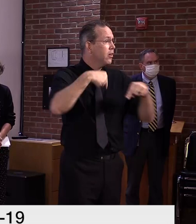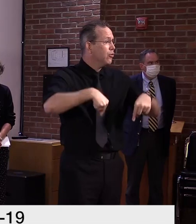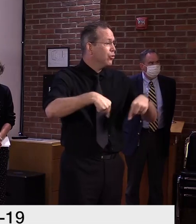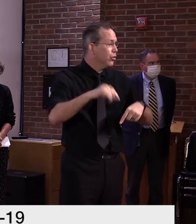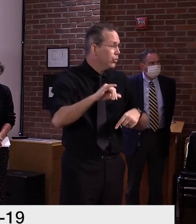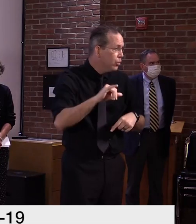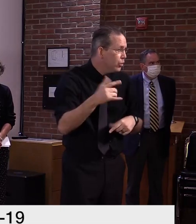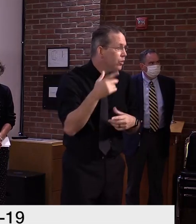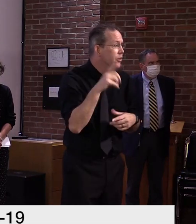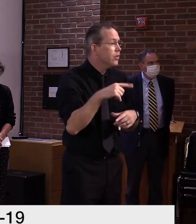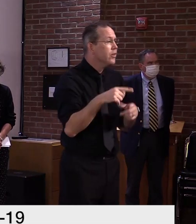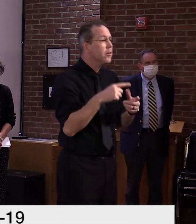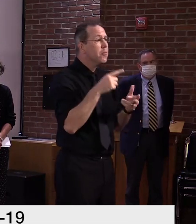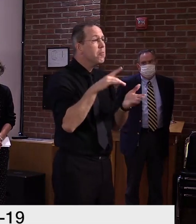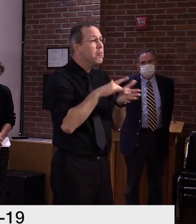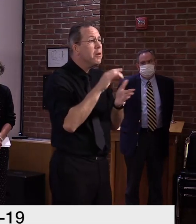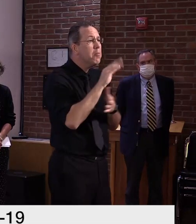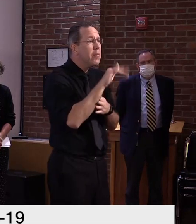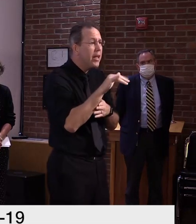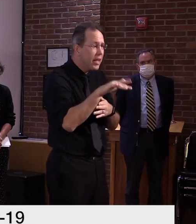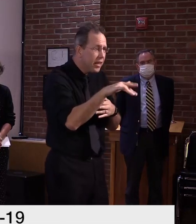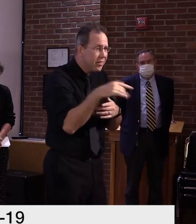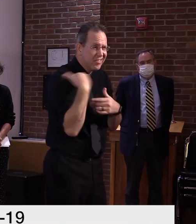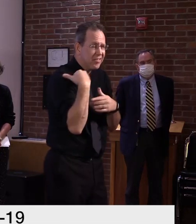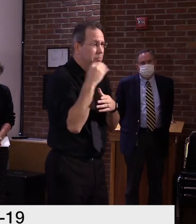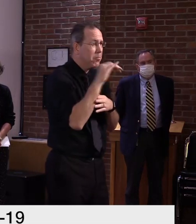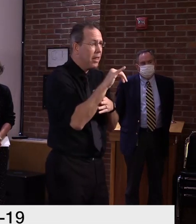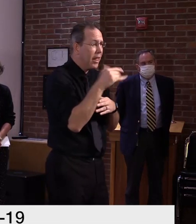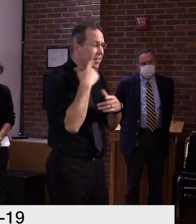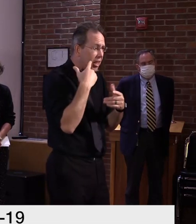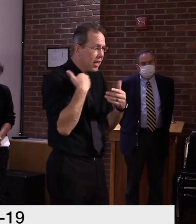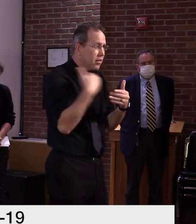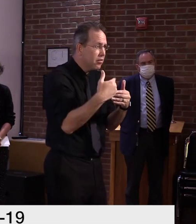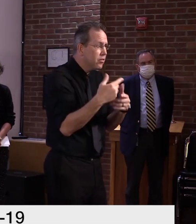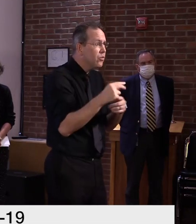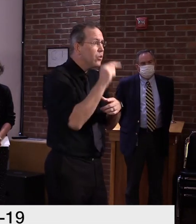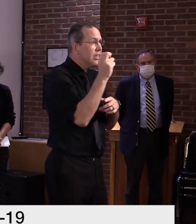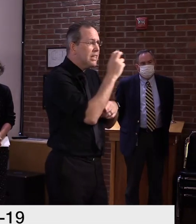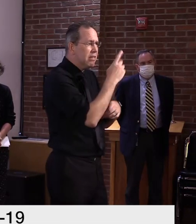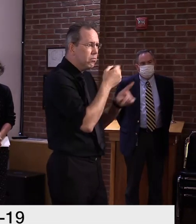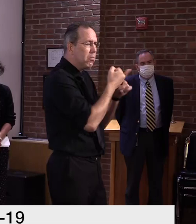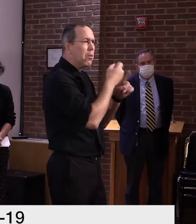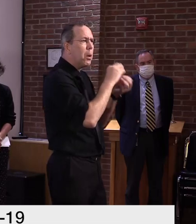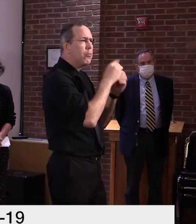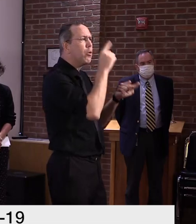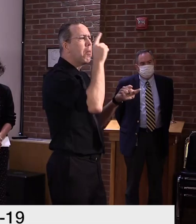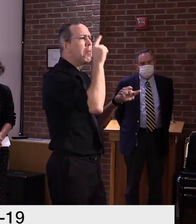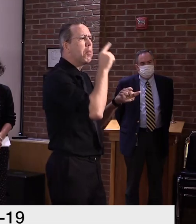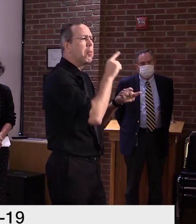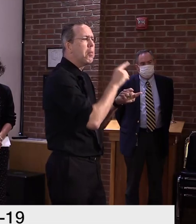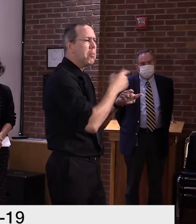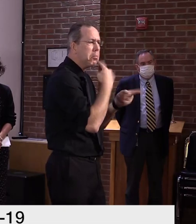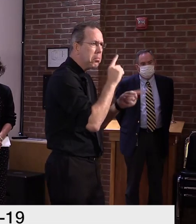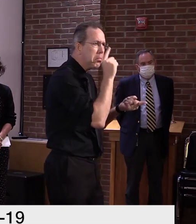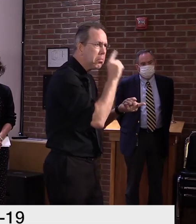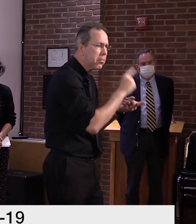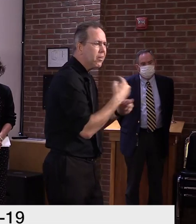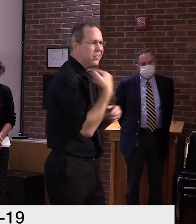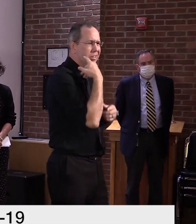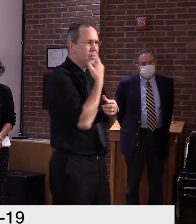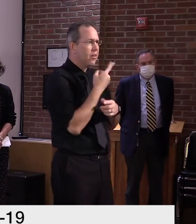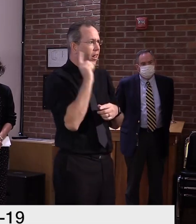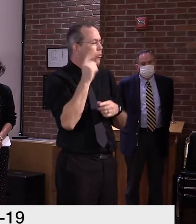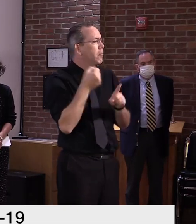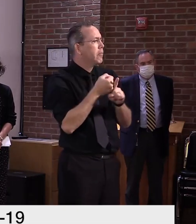decline in week-over-week numbers of new cases in the Northeast. However, last week, we did break that trend with